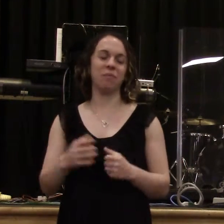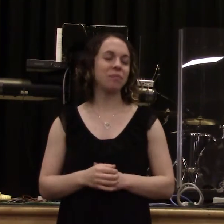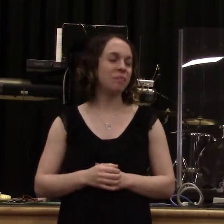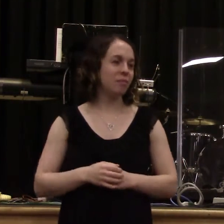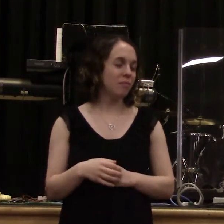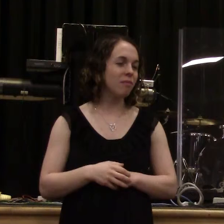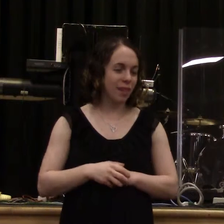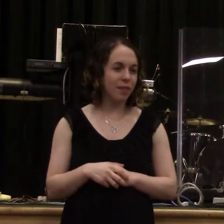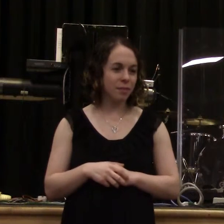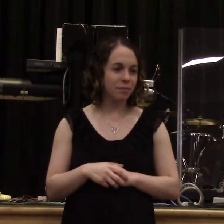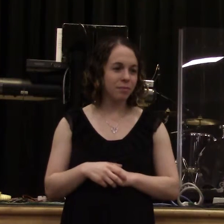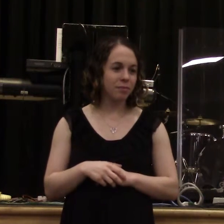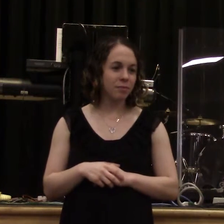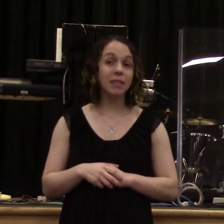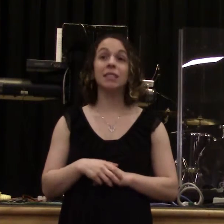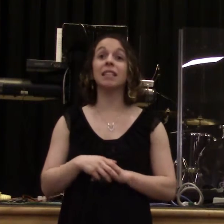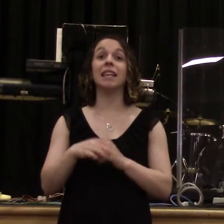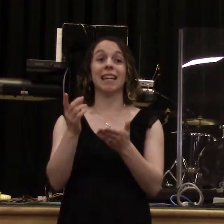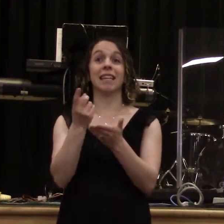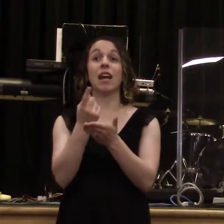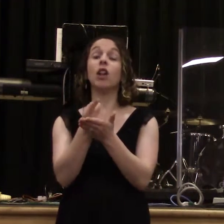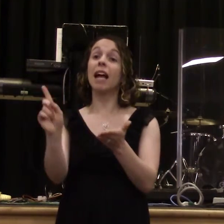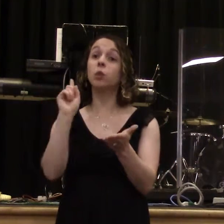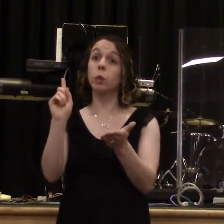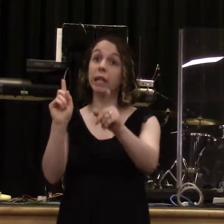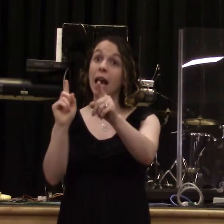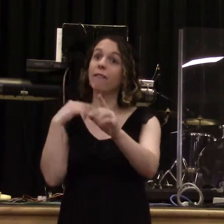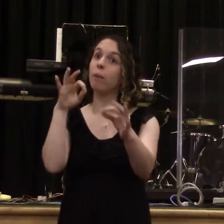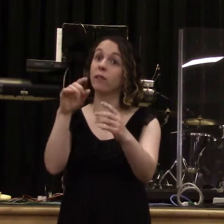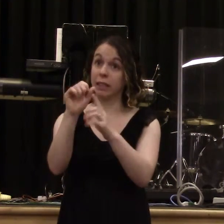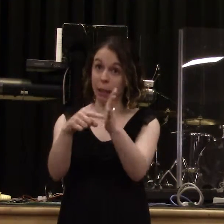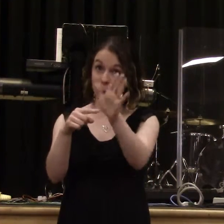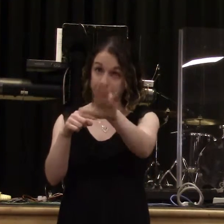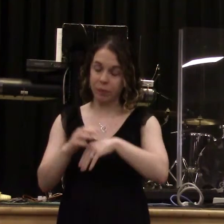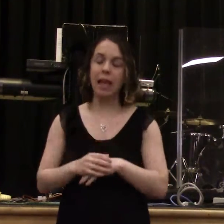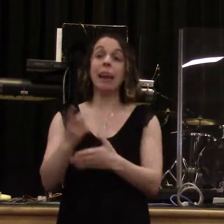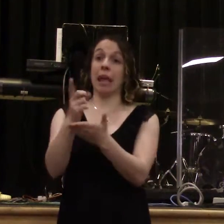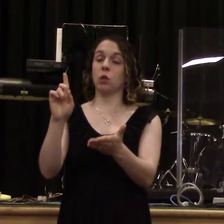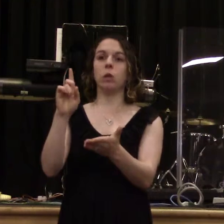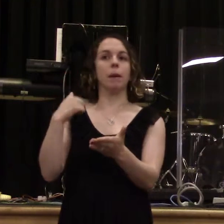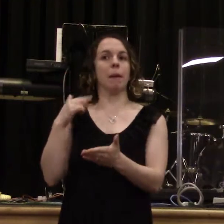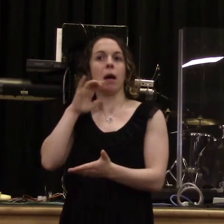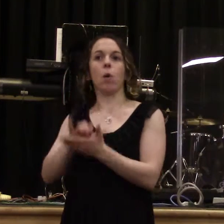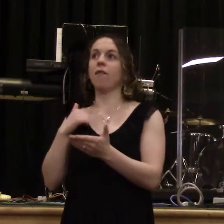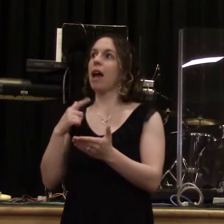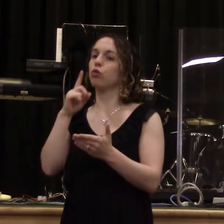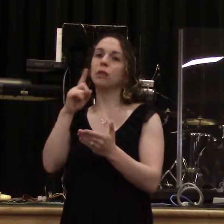And we saw this lady over there with a flat tire. So what do you do? You do the same thing you did when you were first saved.